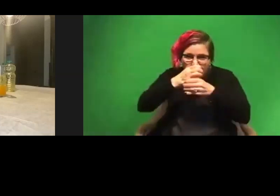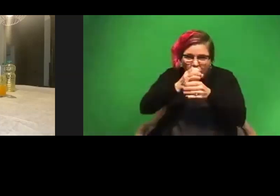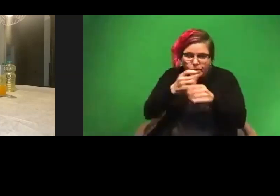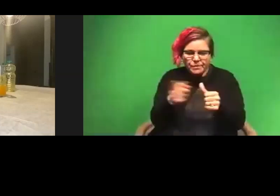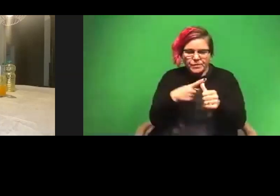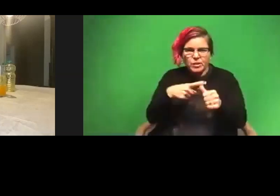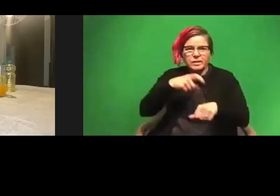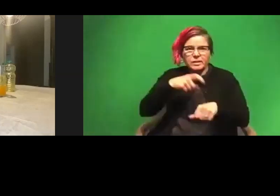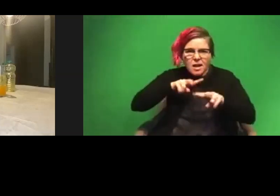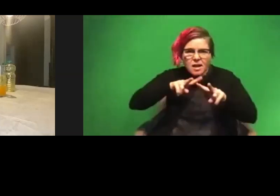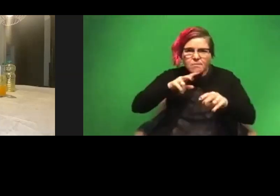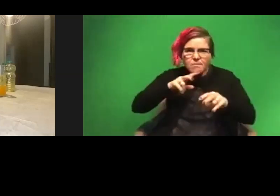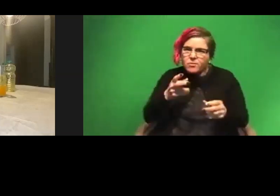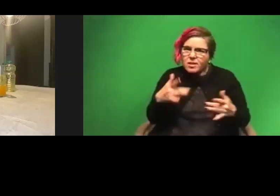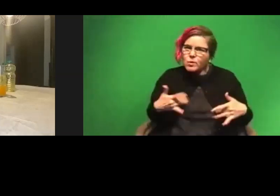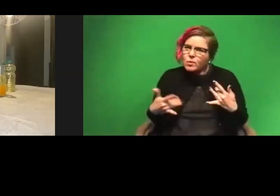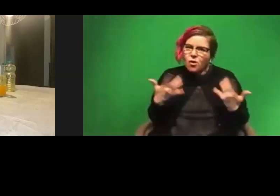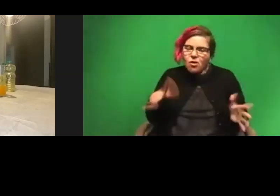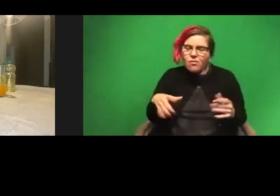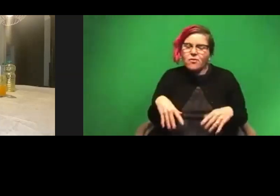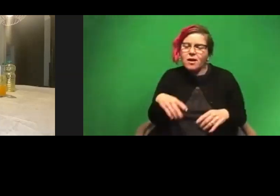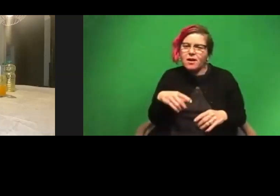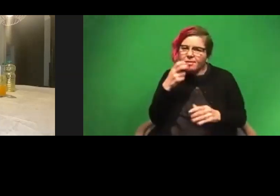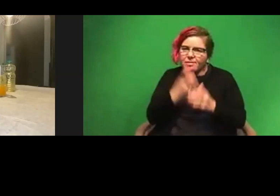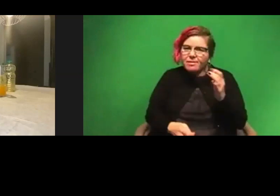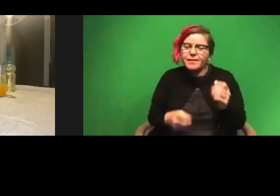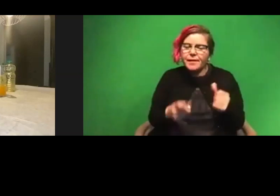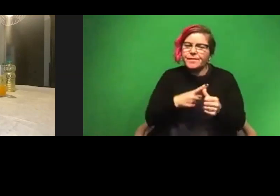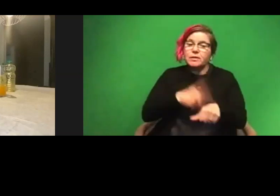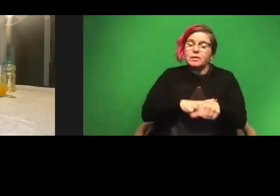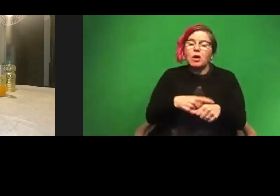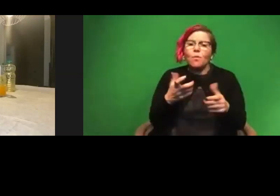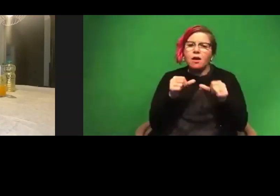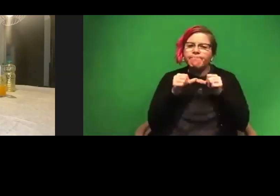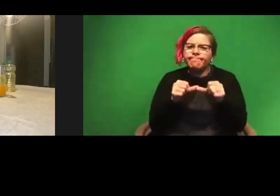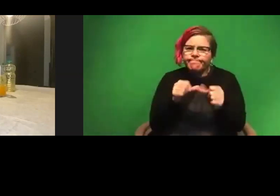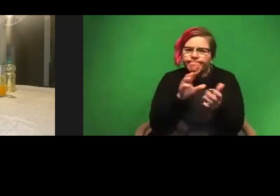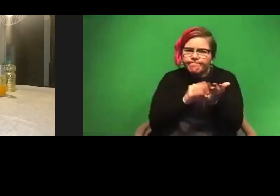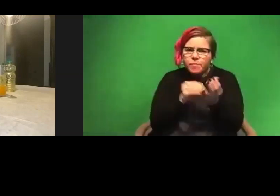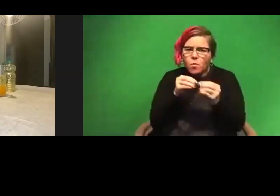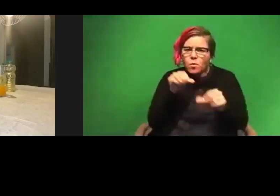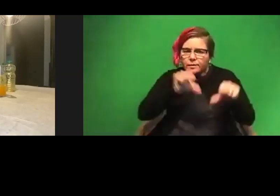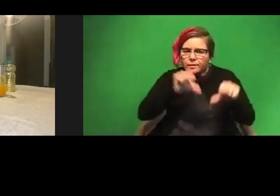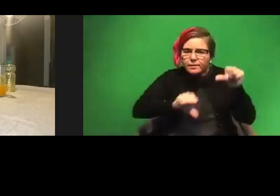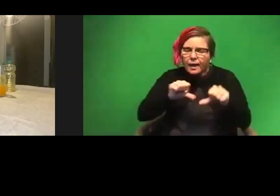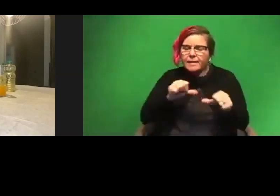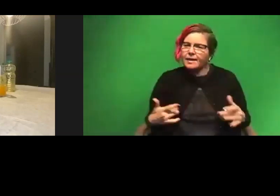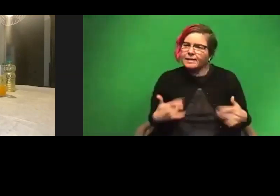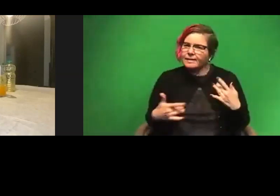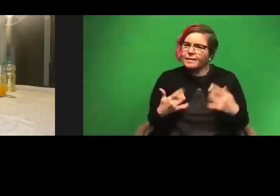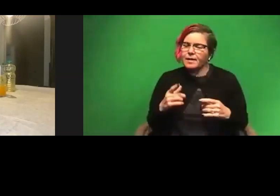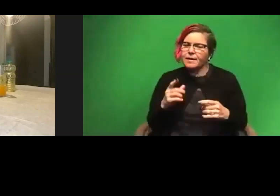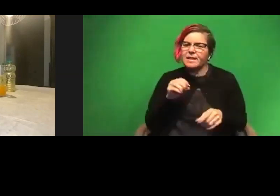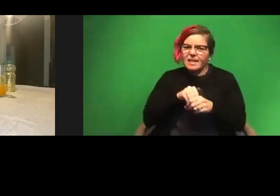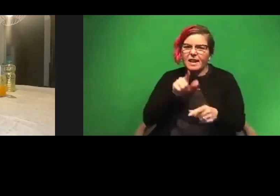already had me excited. So that was the first part of wanting to continue with science. just the excitement of being in a lab, the